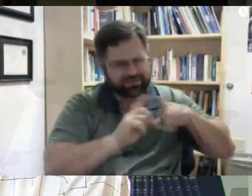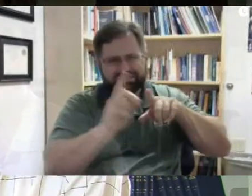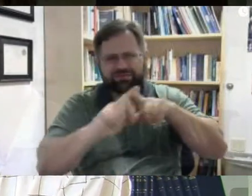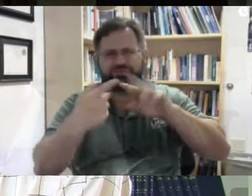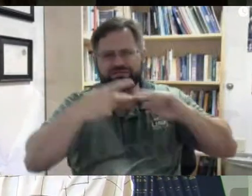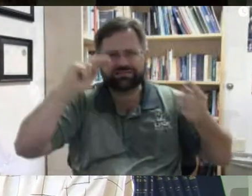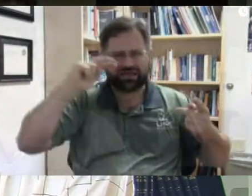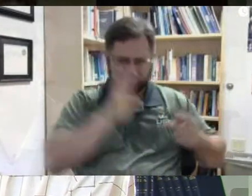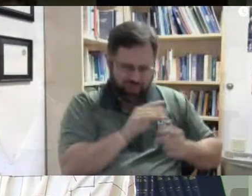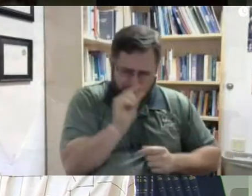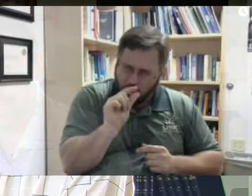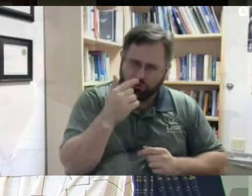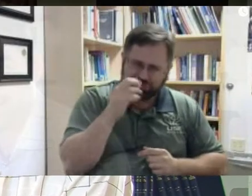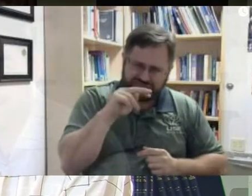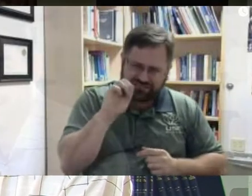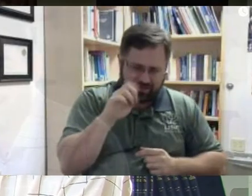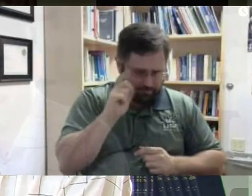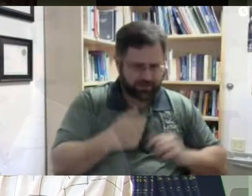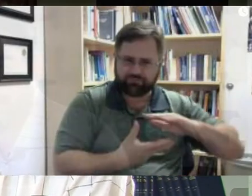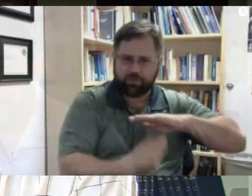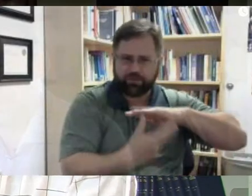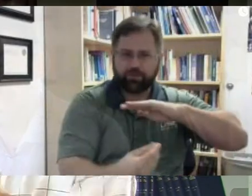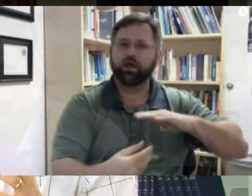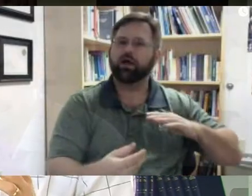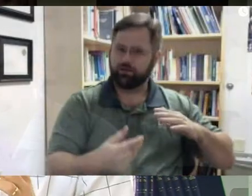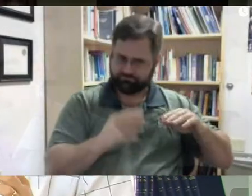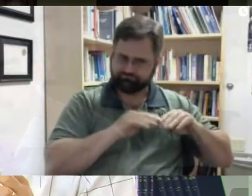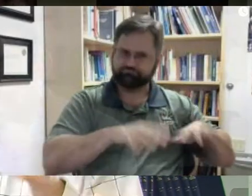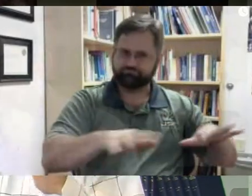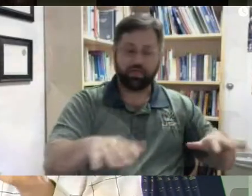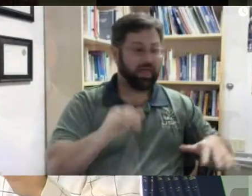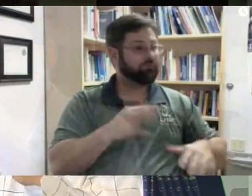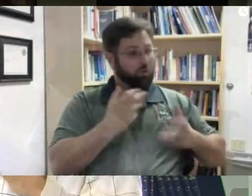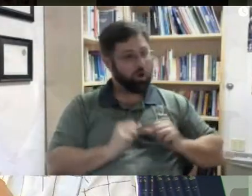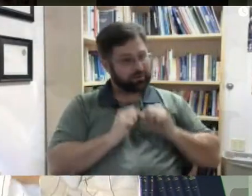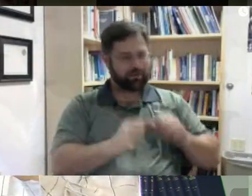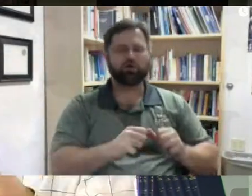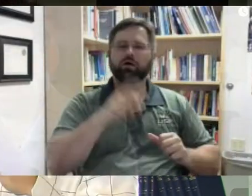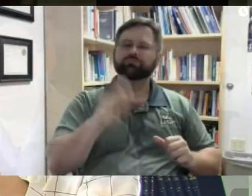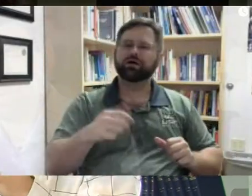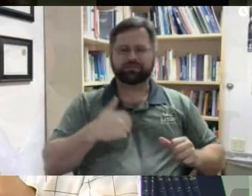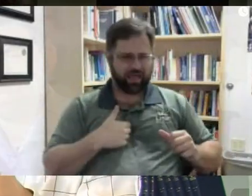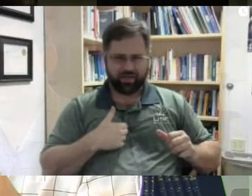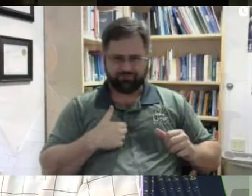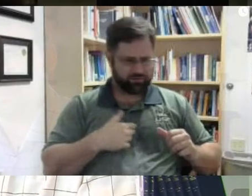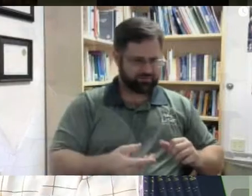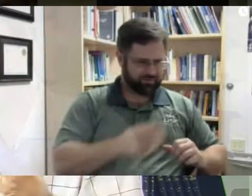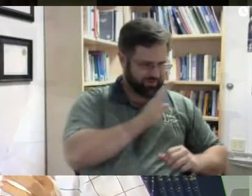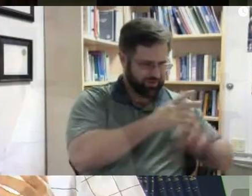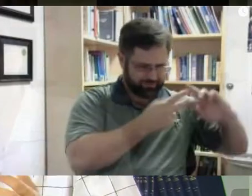to support their state, to exist at all. They have to have an interaction between these genomes. So to talk about a single